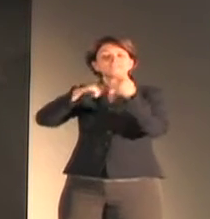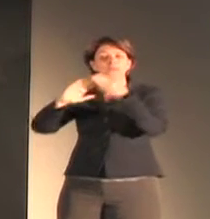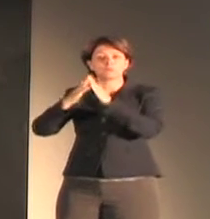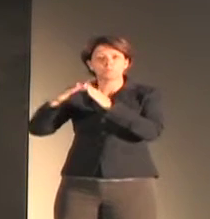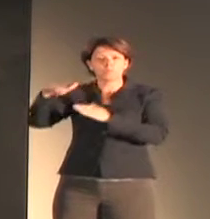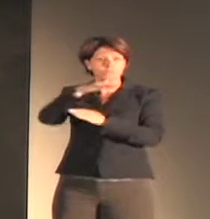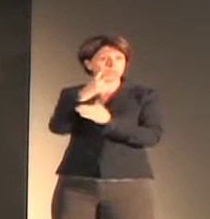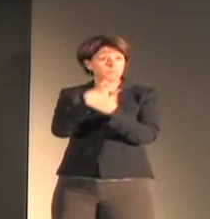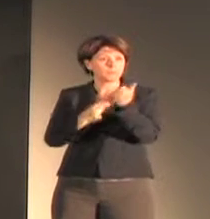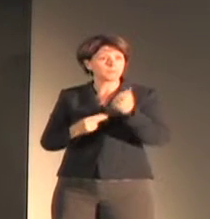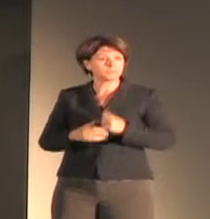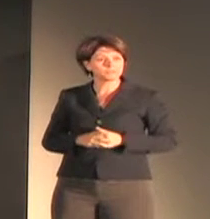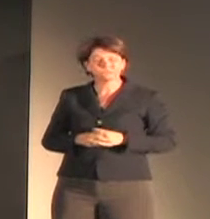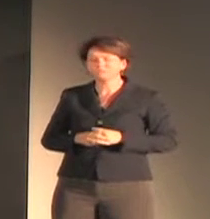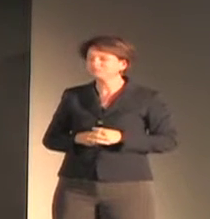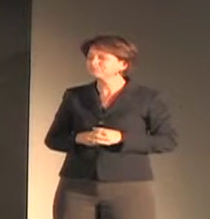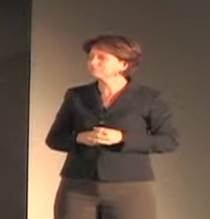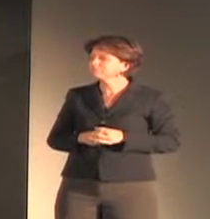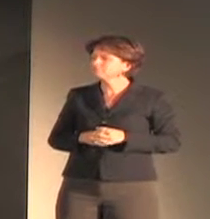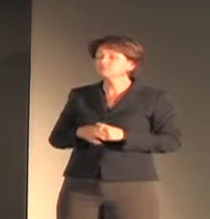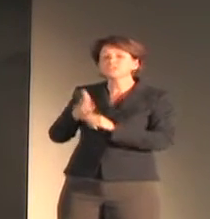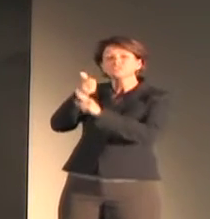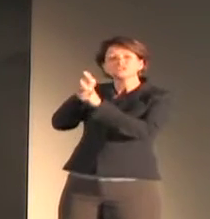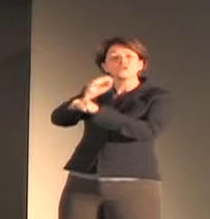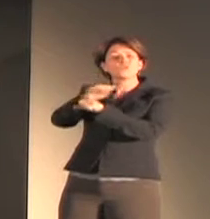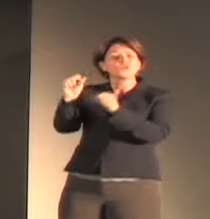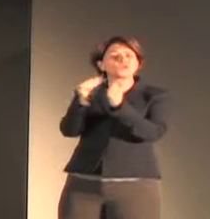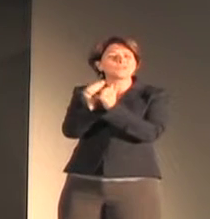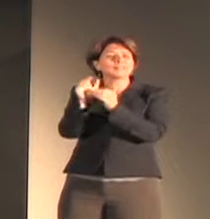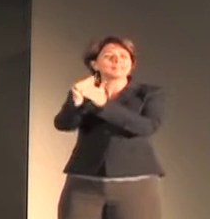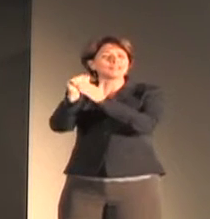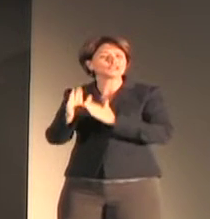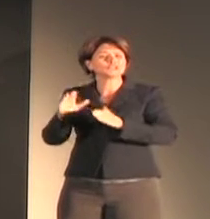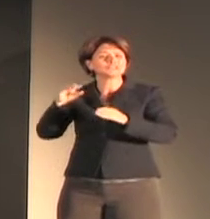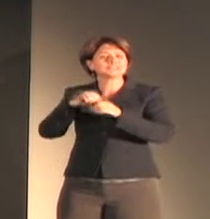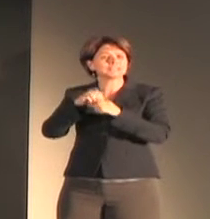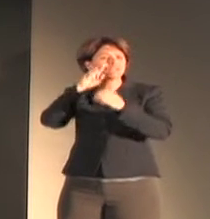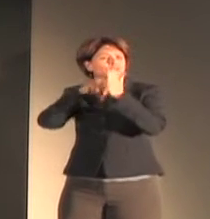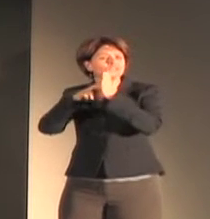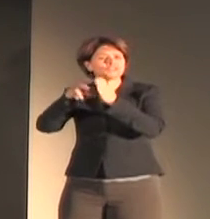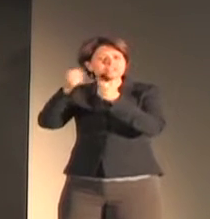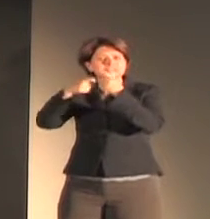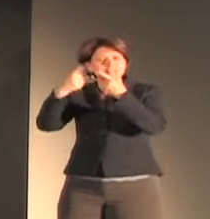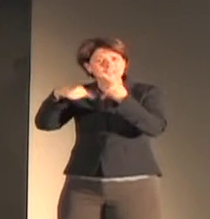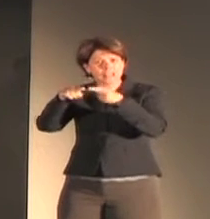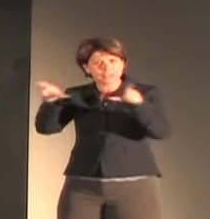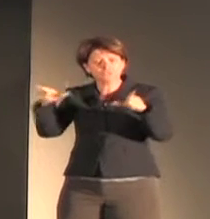Working with pioneers in the field of sign languages at Georgetown and then at UCSD,